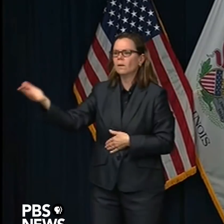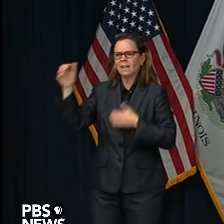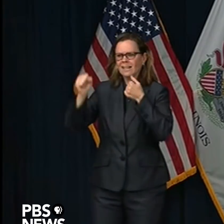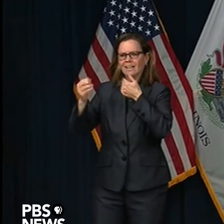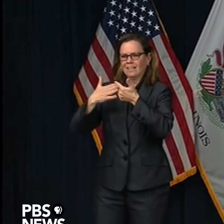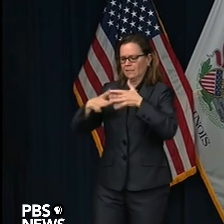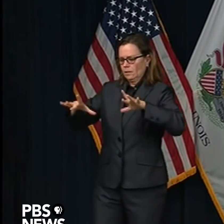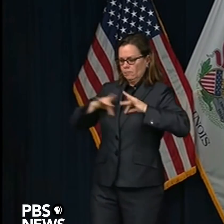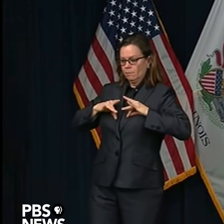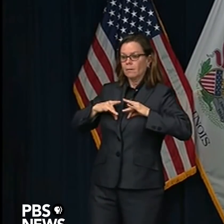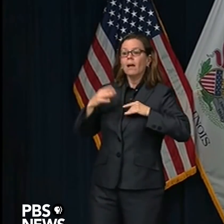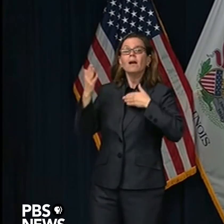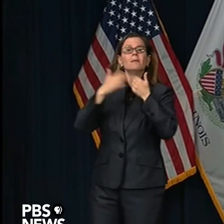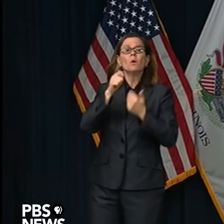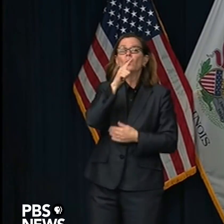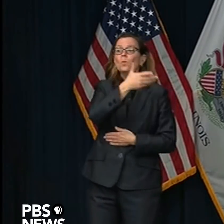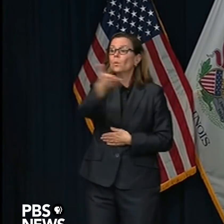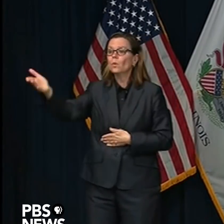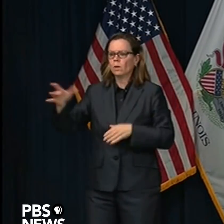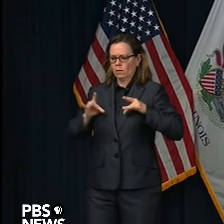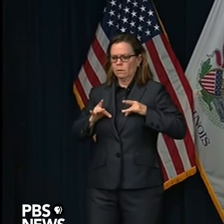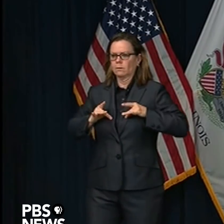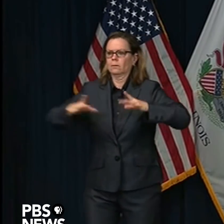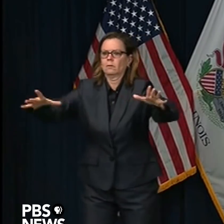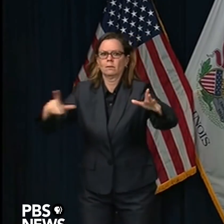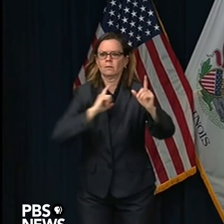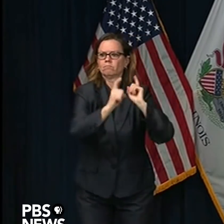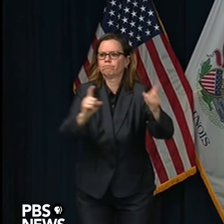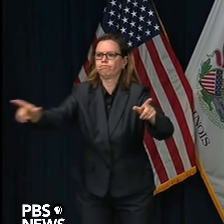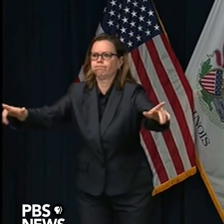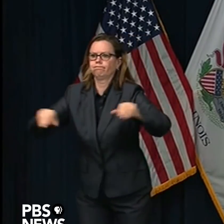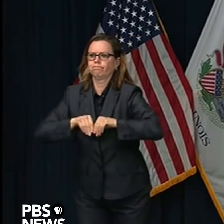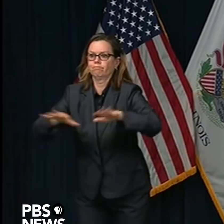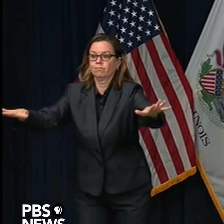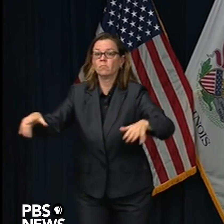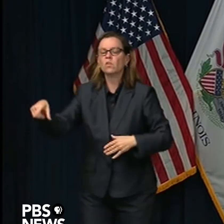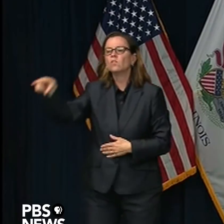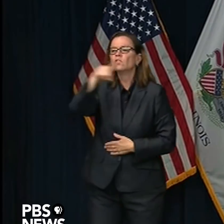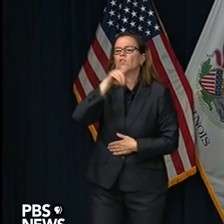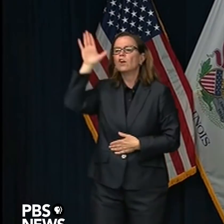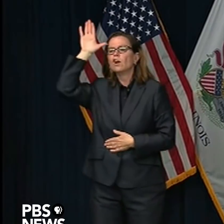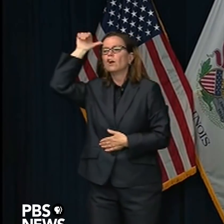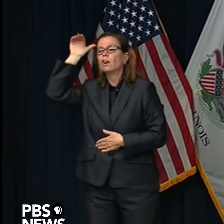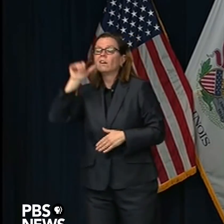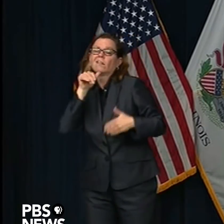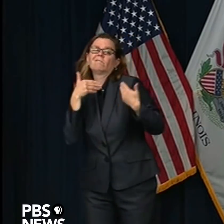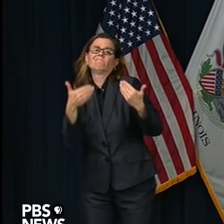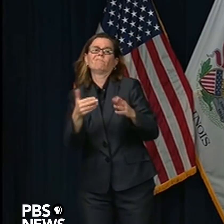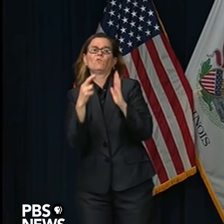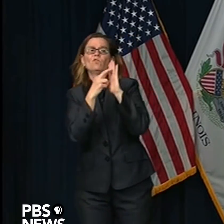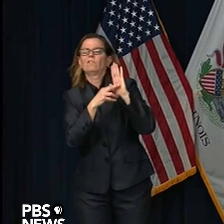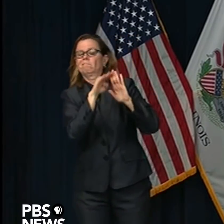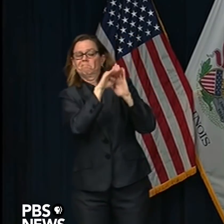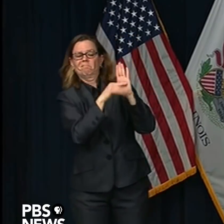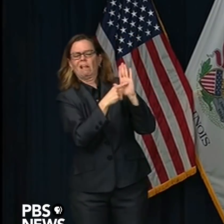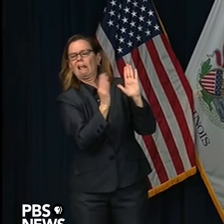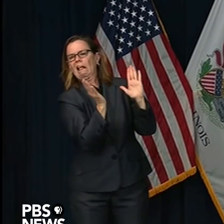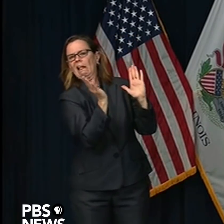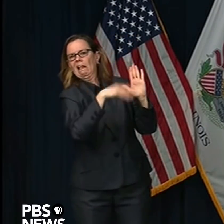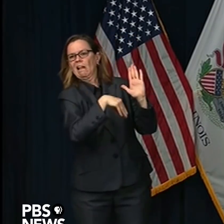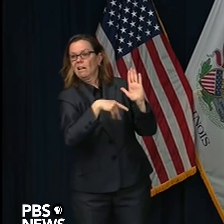take the necessary precautions to protect not only yourself but those around. I've heard of people saying, oh,